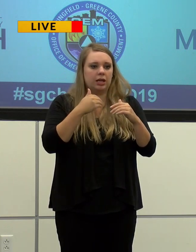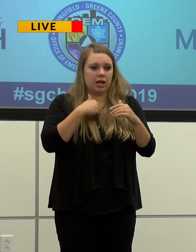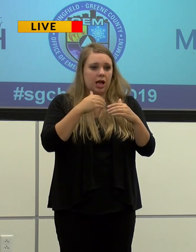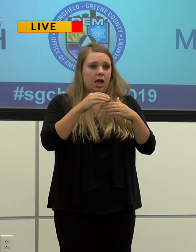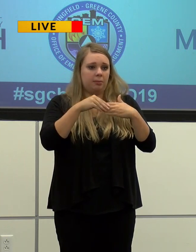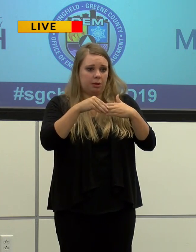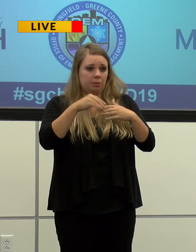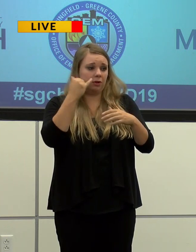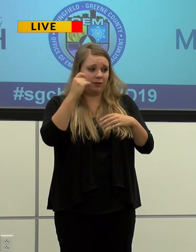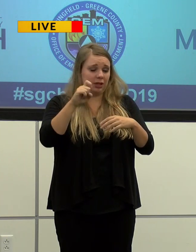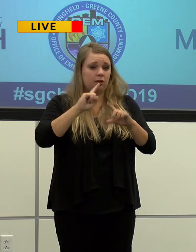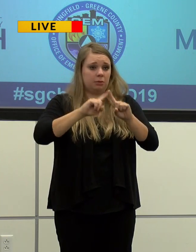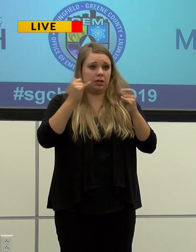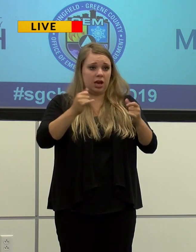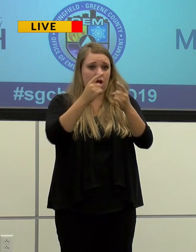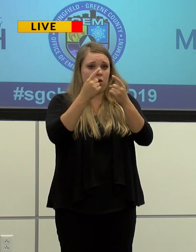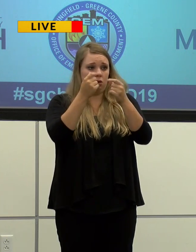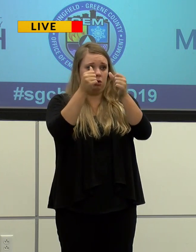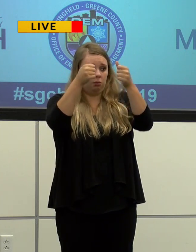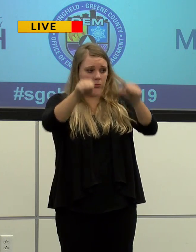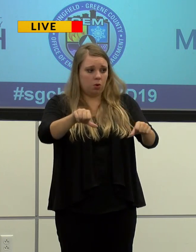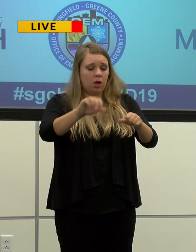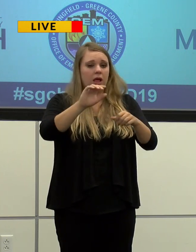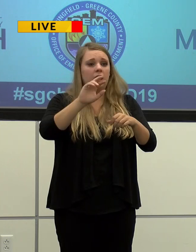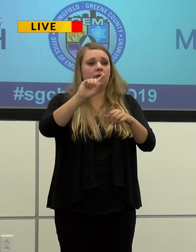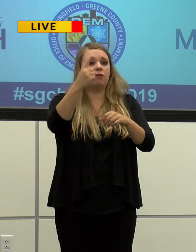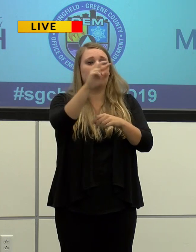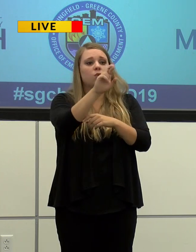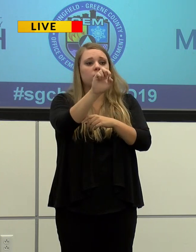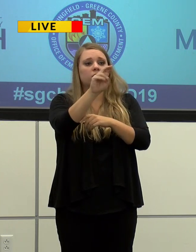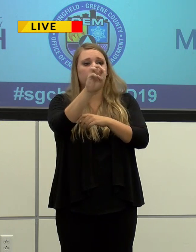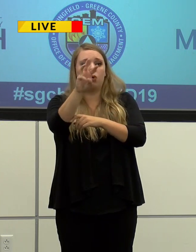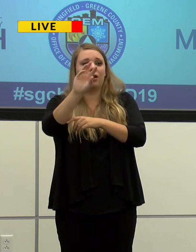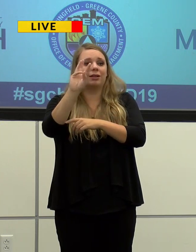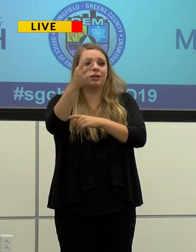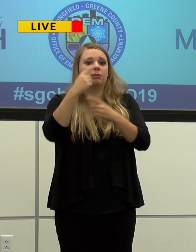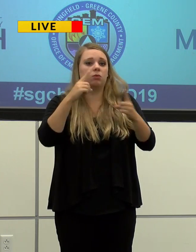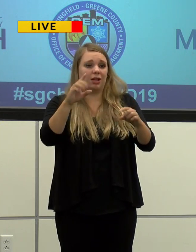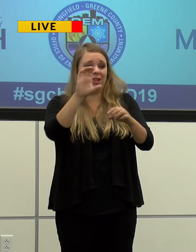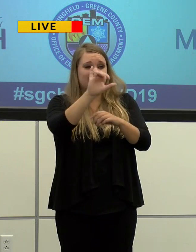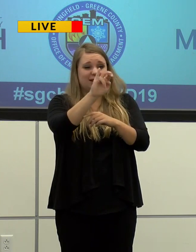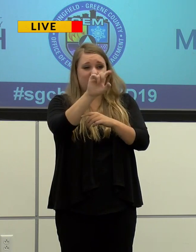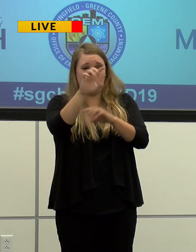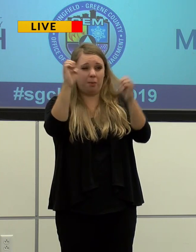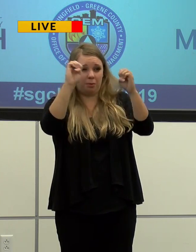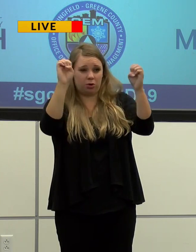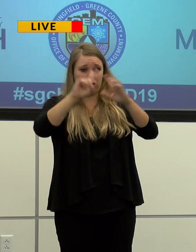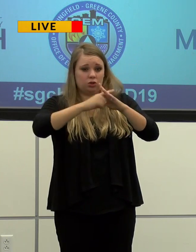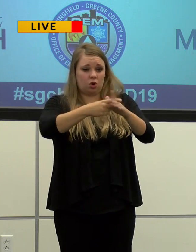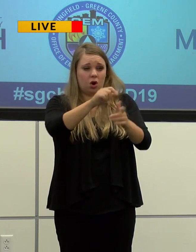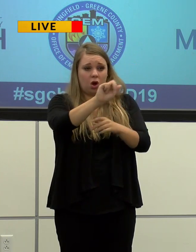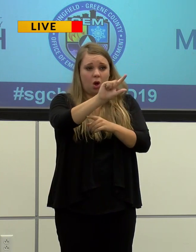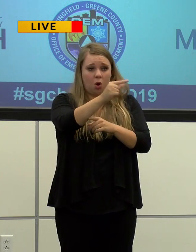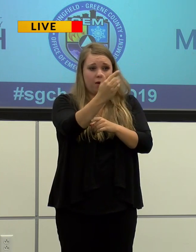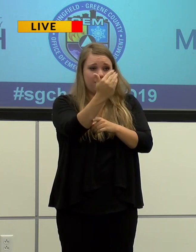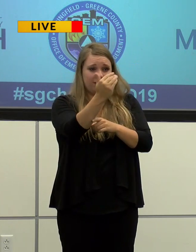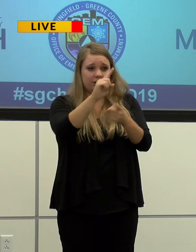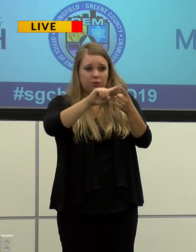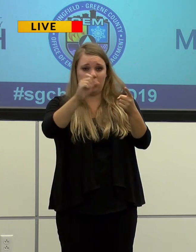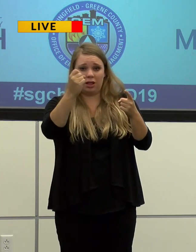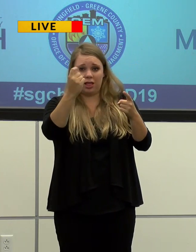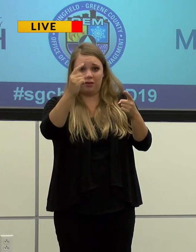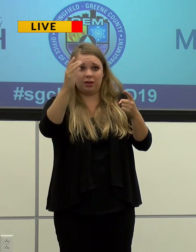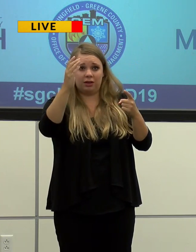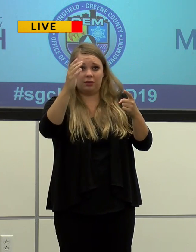the first renewal of the sixth proclamation of civil emergency effective August 15 through 11